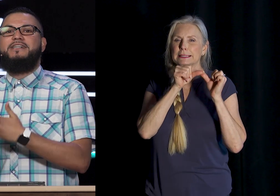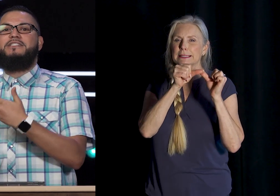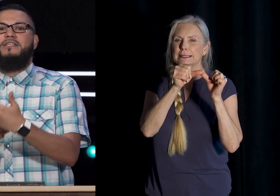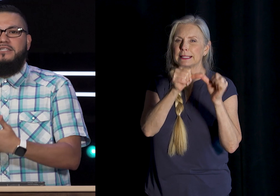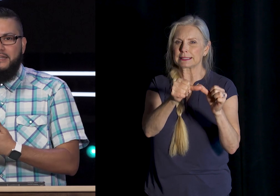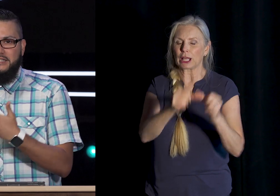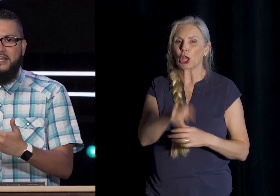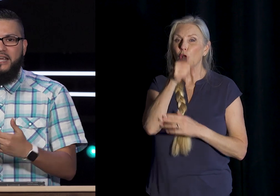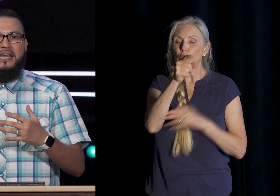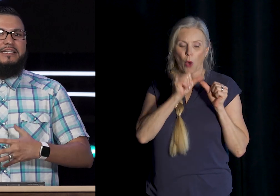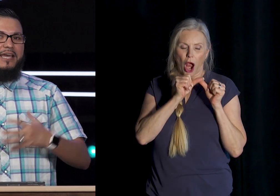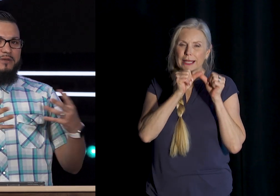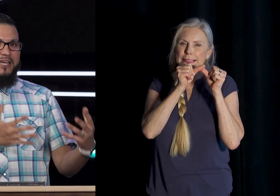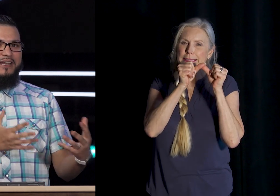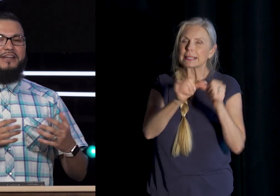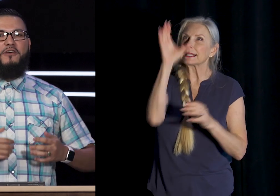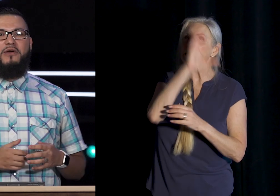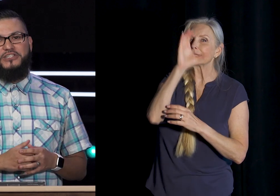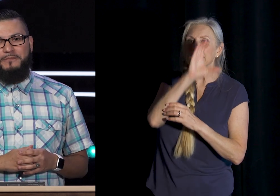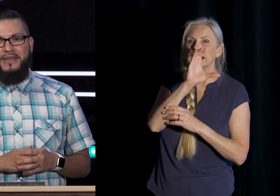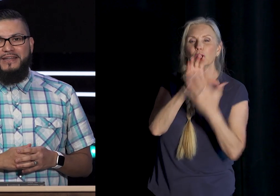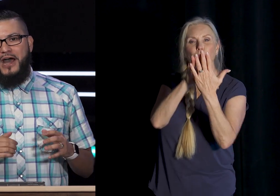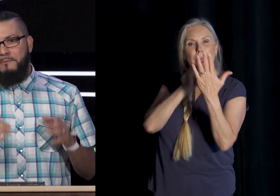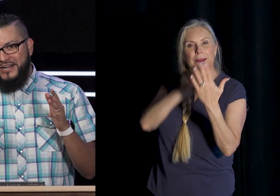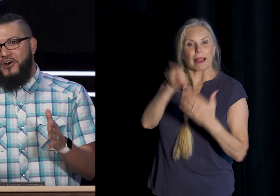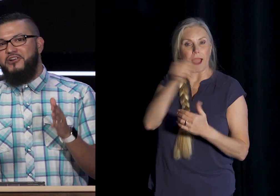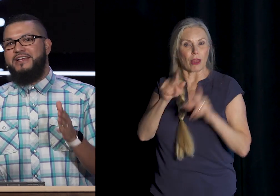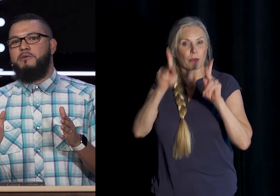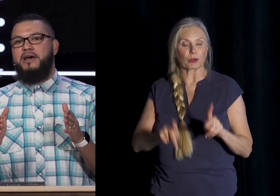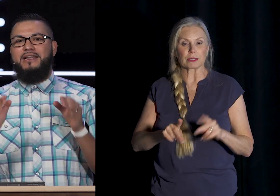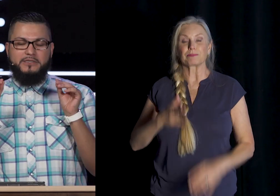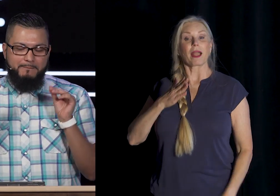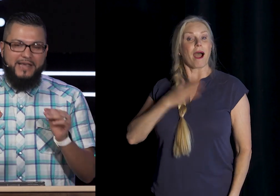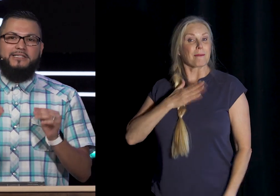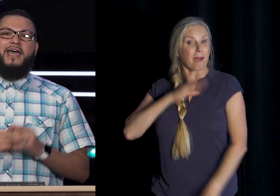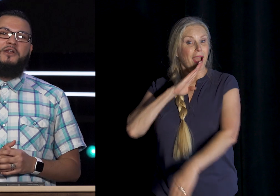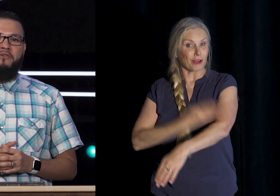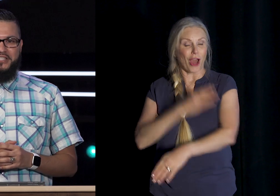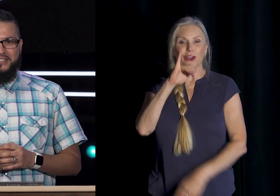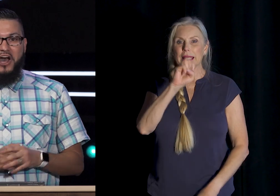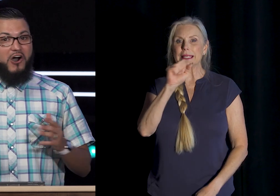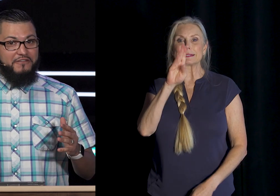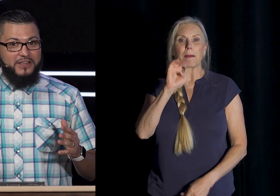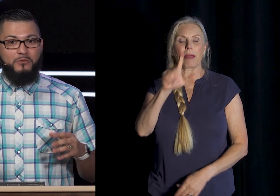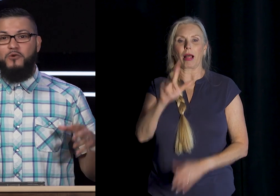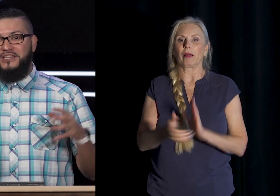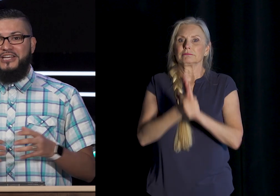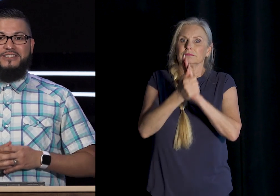consistently Seeking to imitate Another person Now my daughter Isabel Is amazing at impressions Often when we're At the dinner